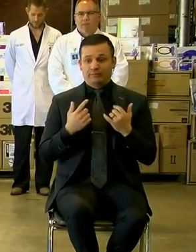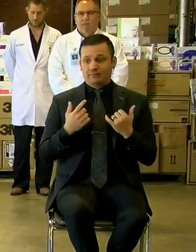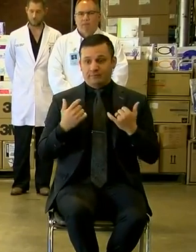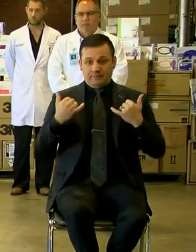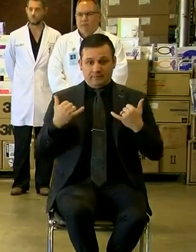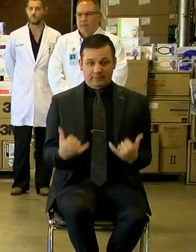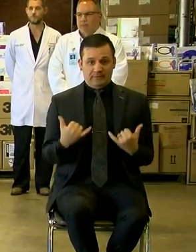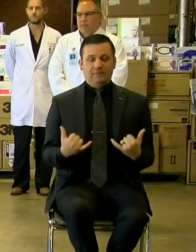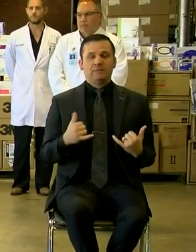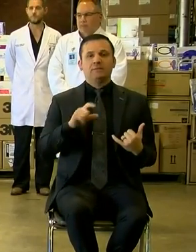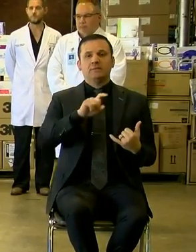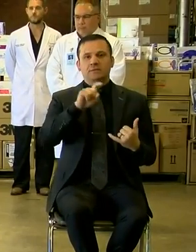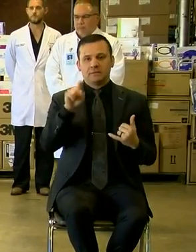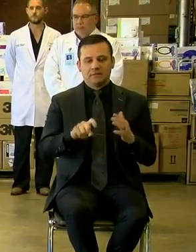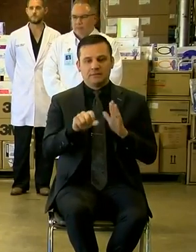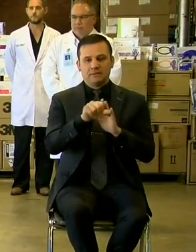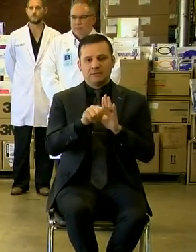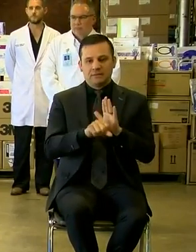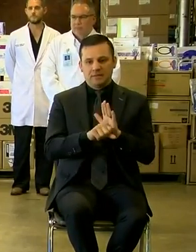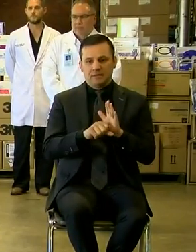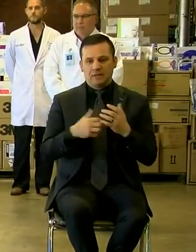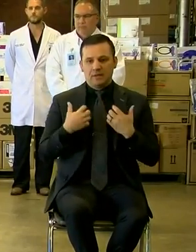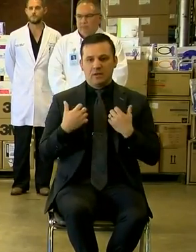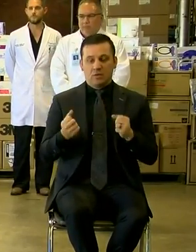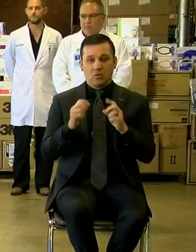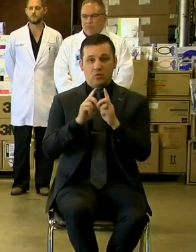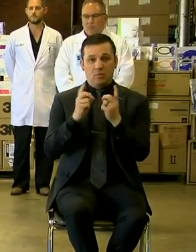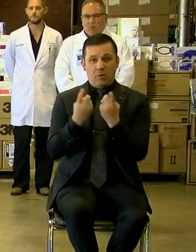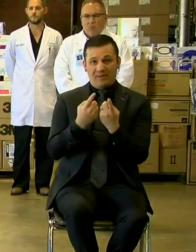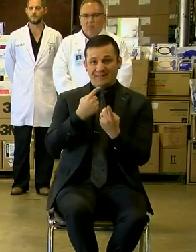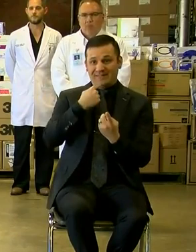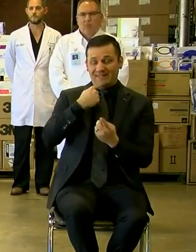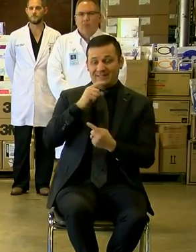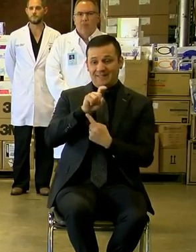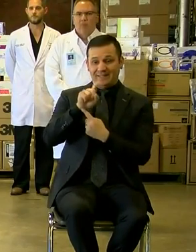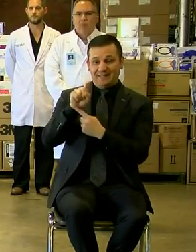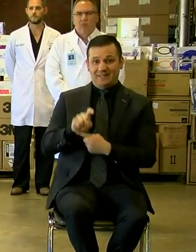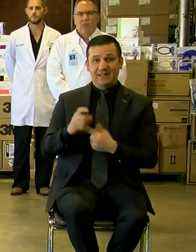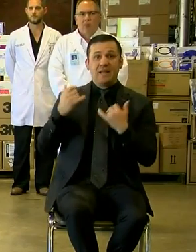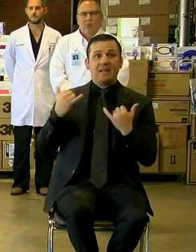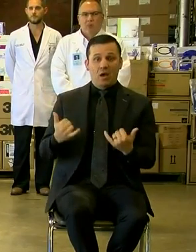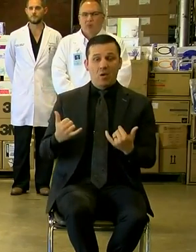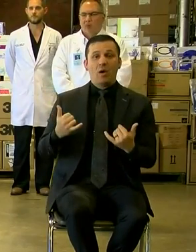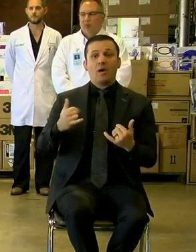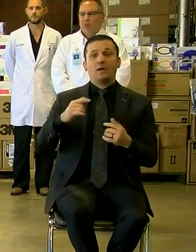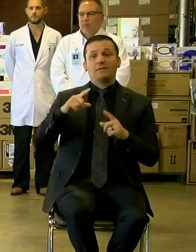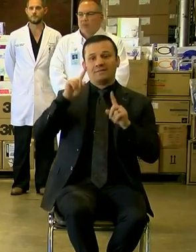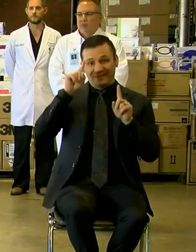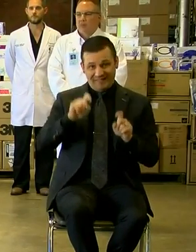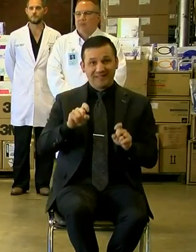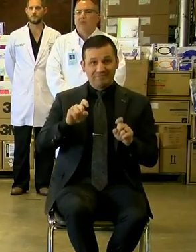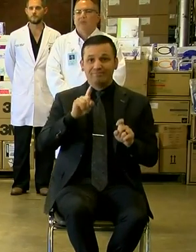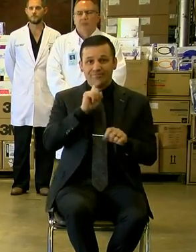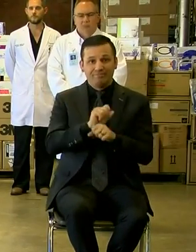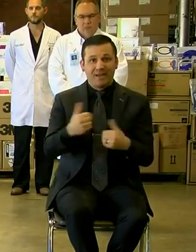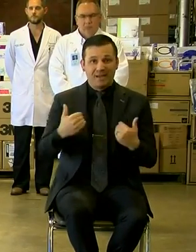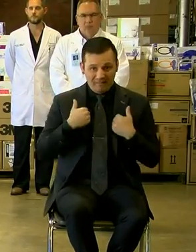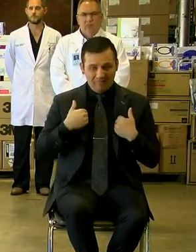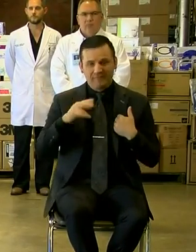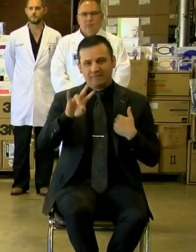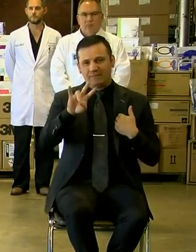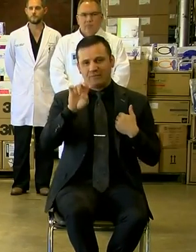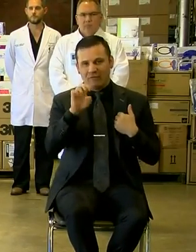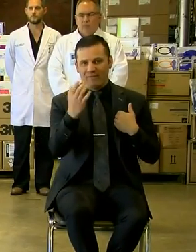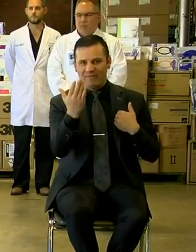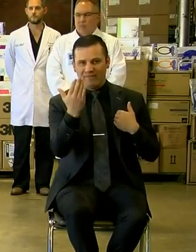State Health Department says that the state of Texas now has tested positive 715 Texans